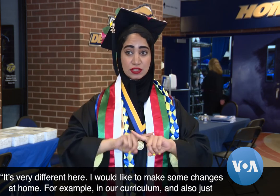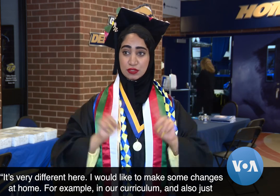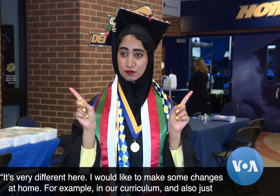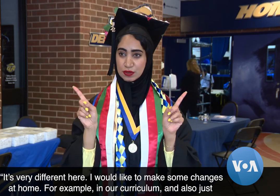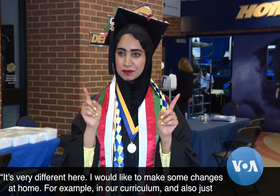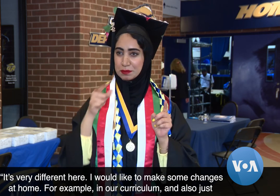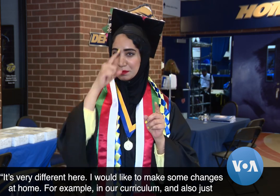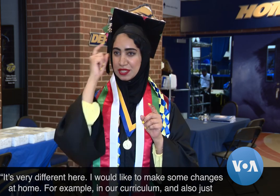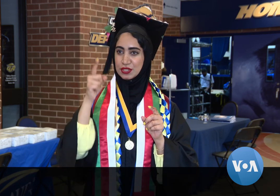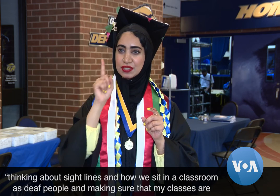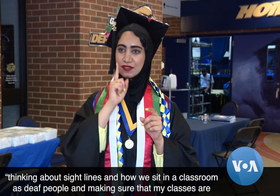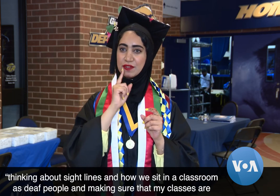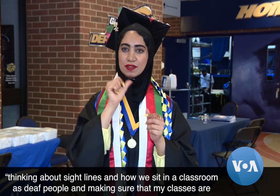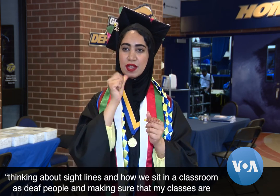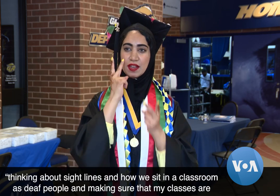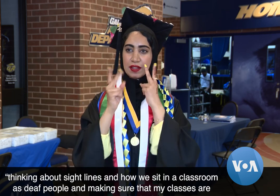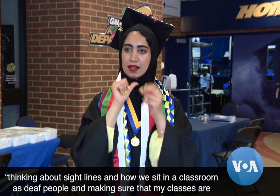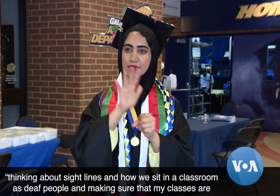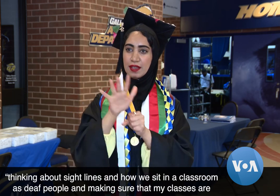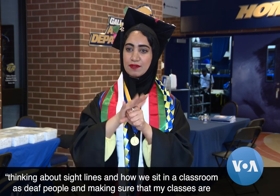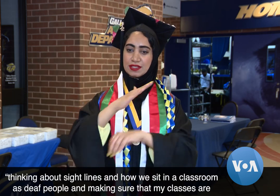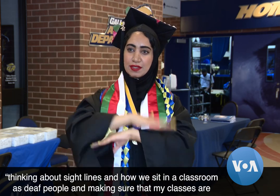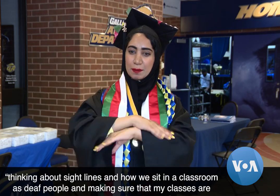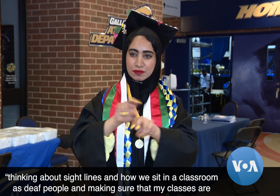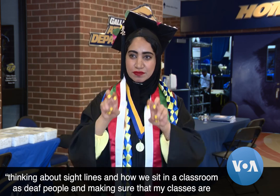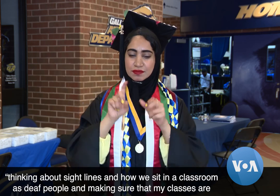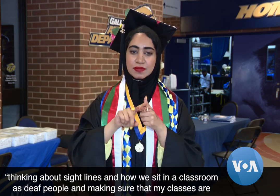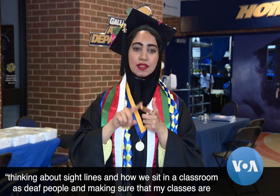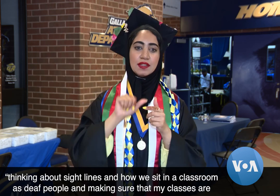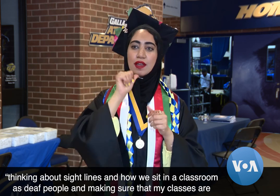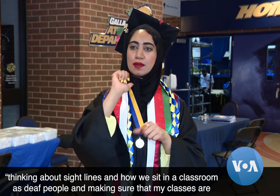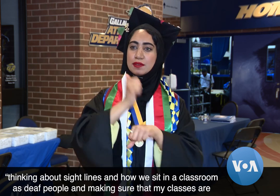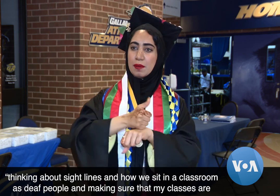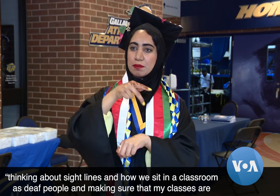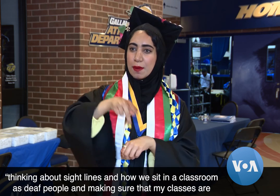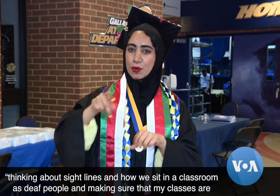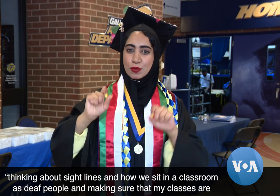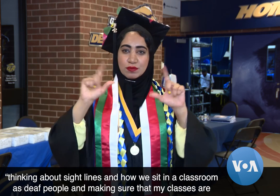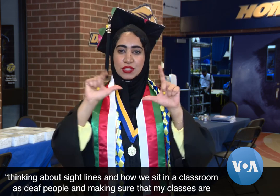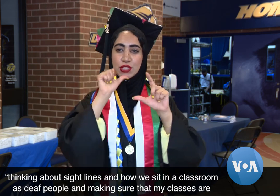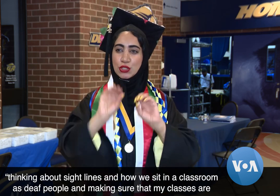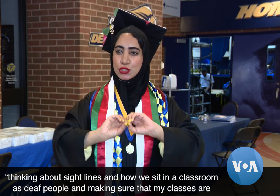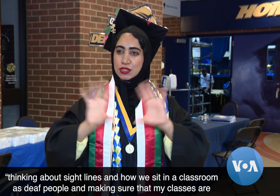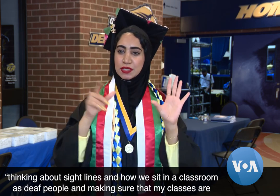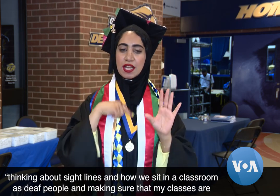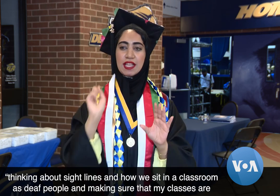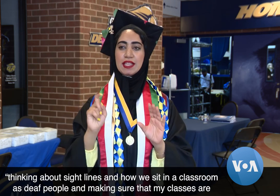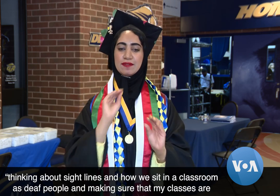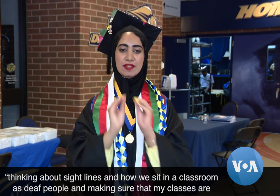also just thinking about sight lines and how we sit in a classroom as deaf people, and making sure that my classes are